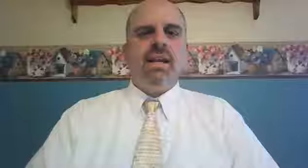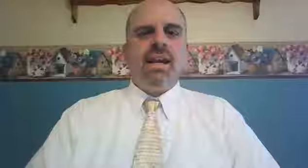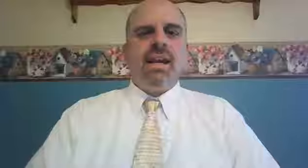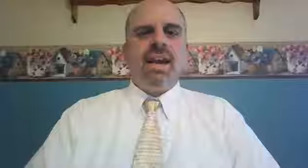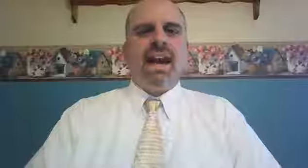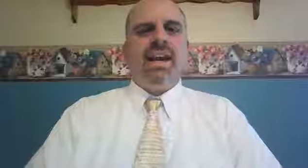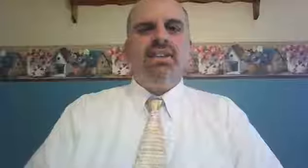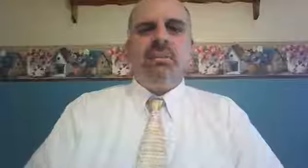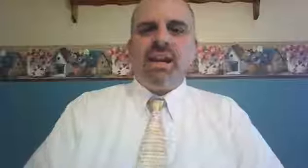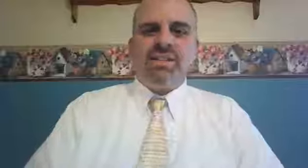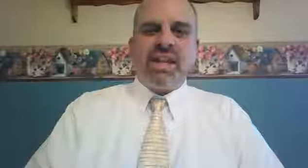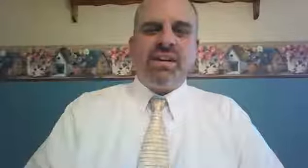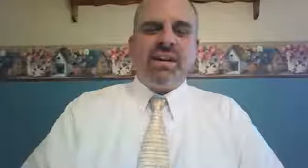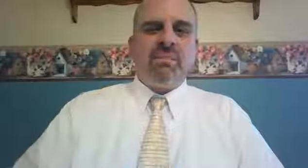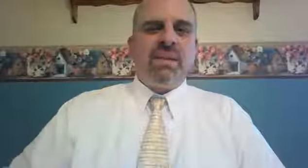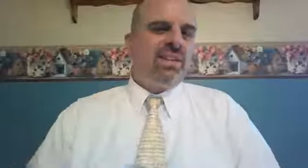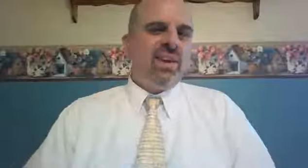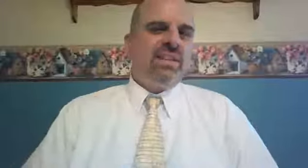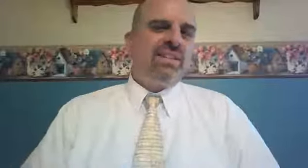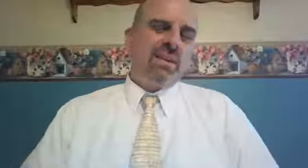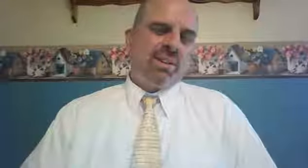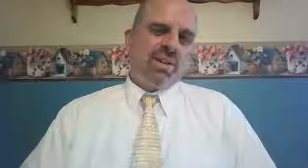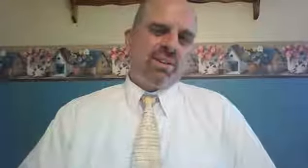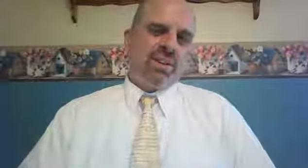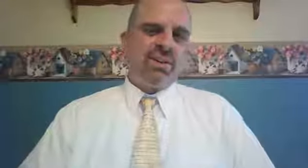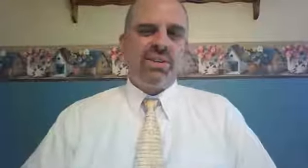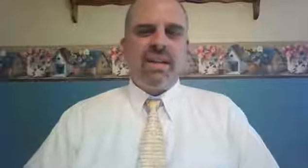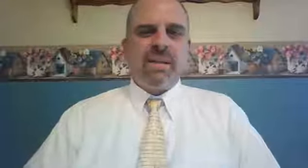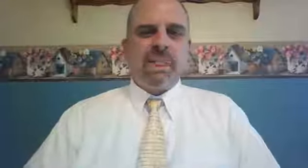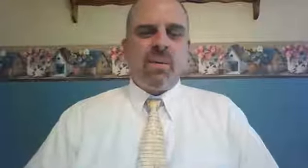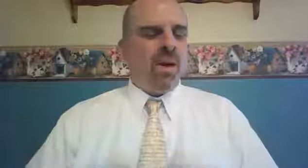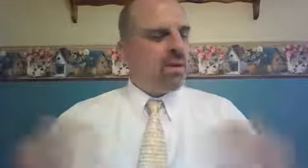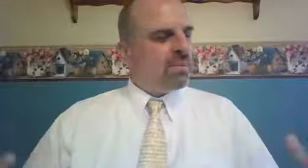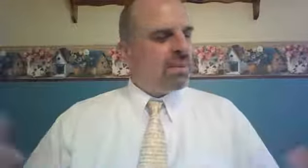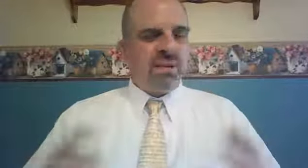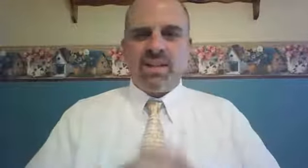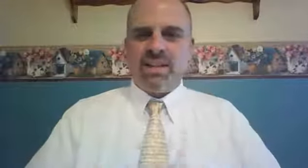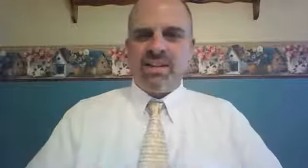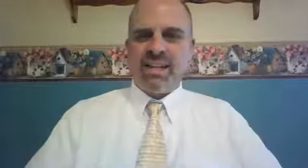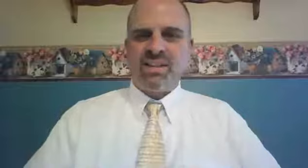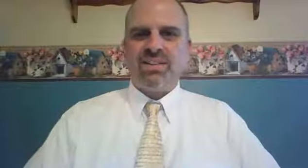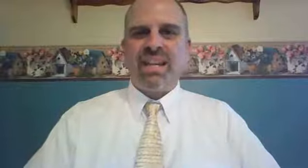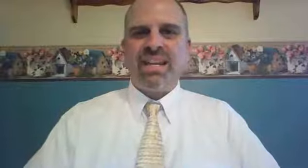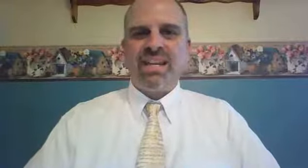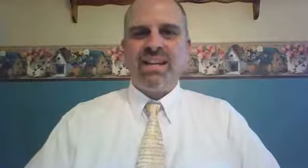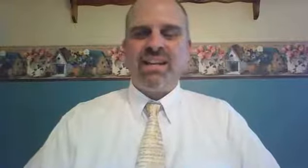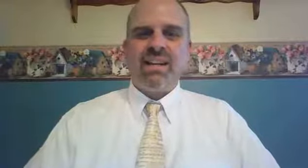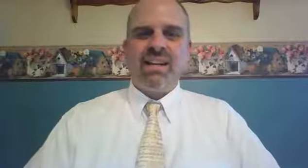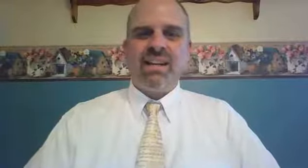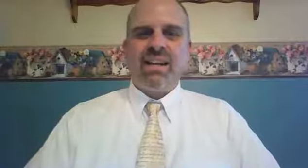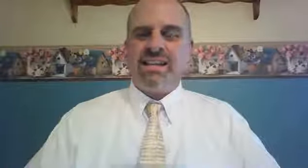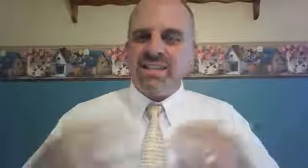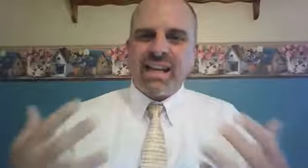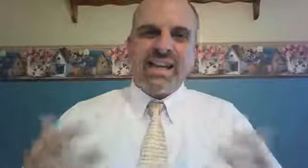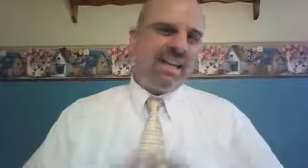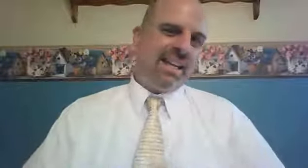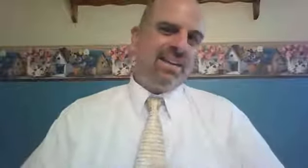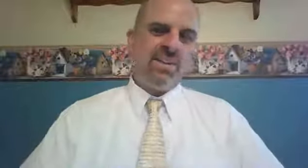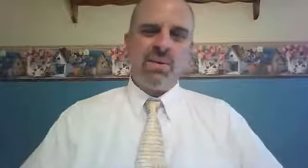Hi, this is Pastor Darren at Amazing Grace Community Church. Welcome to another exciting study in the